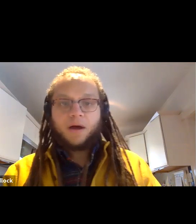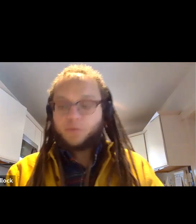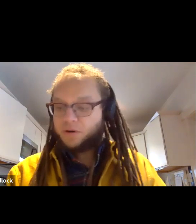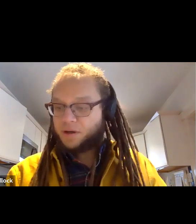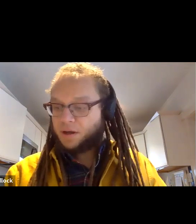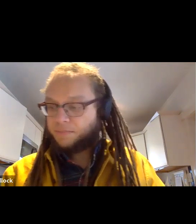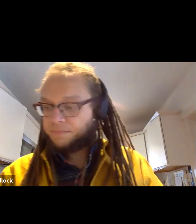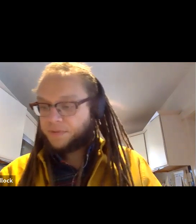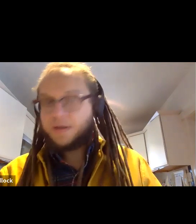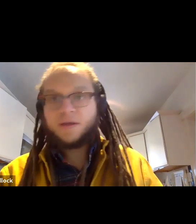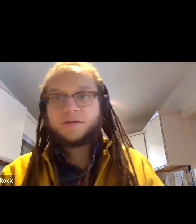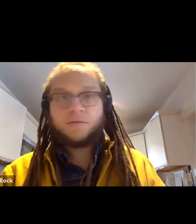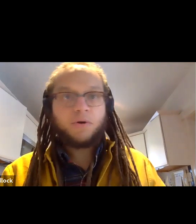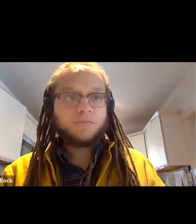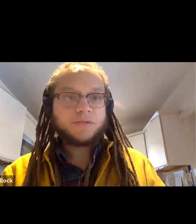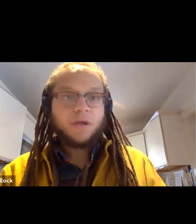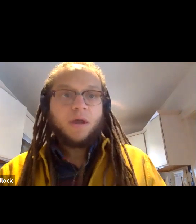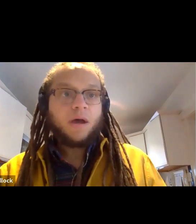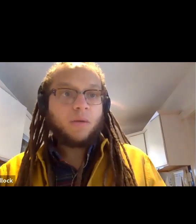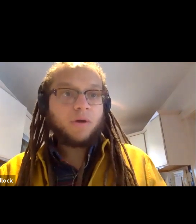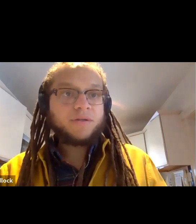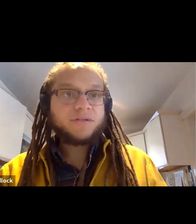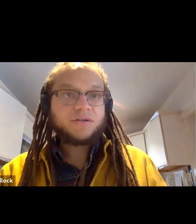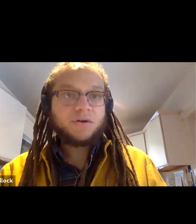Okay, onward into the poem.